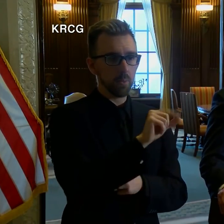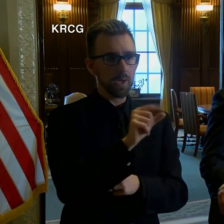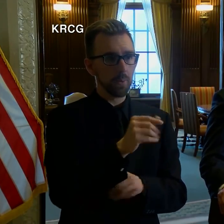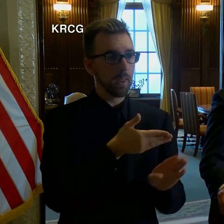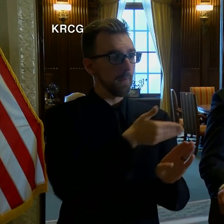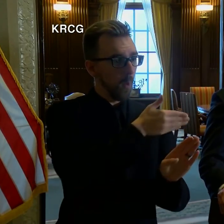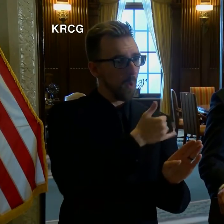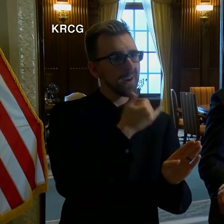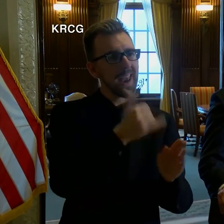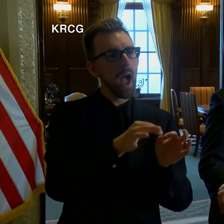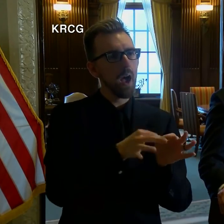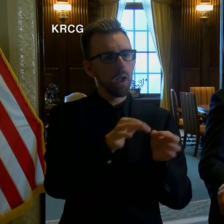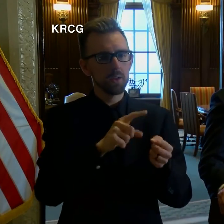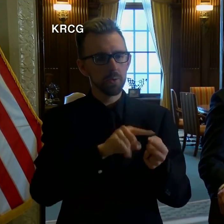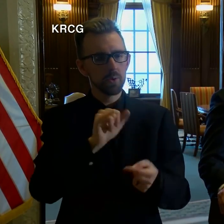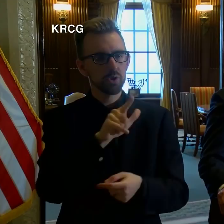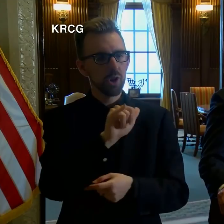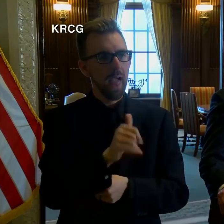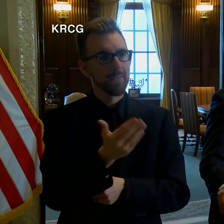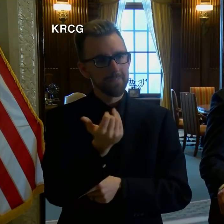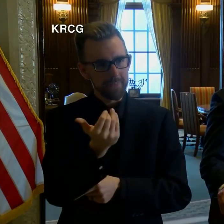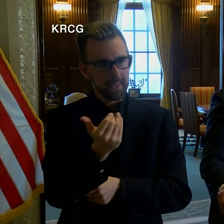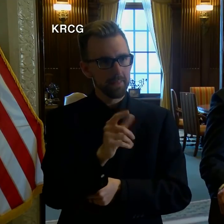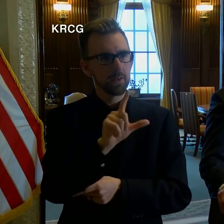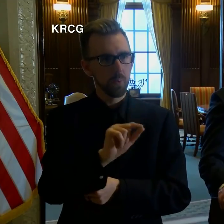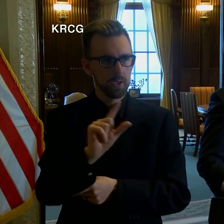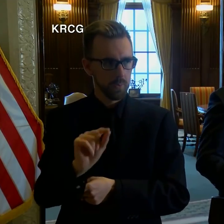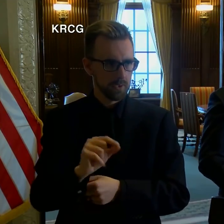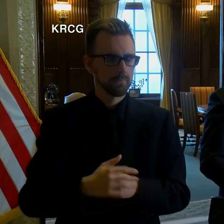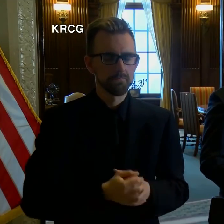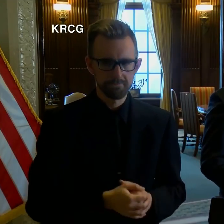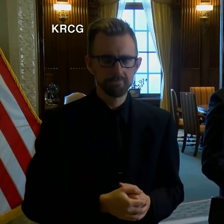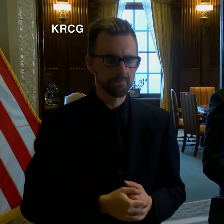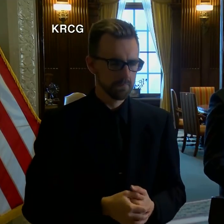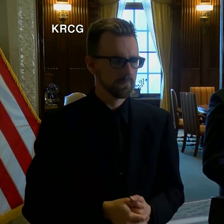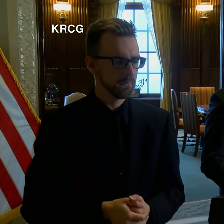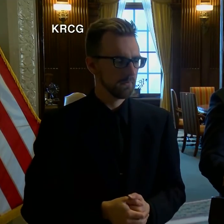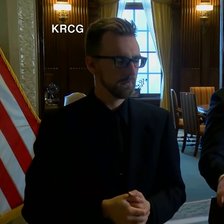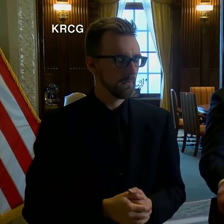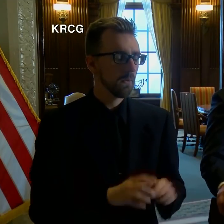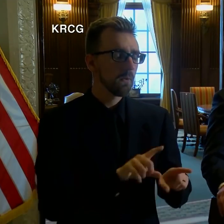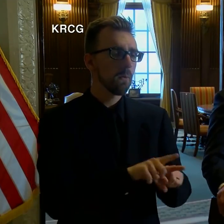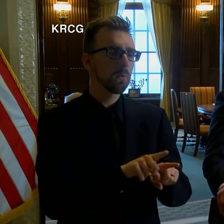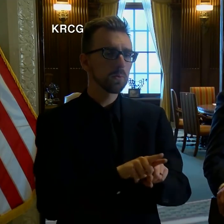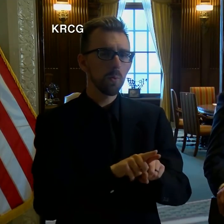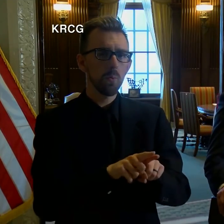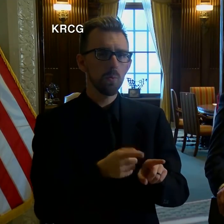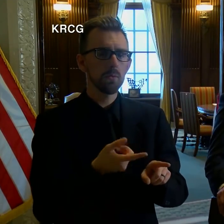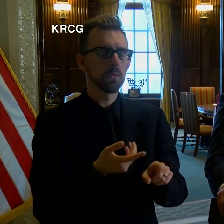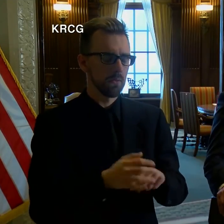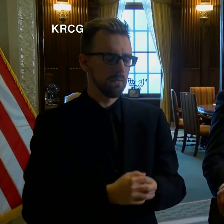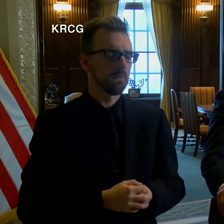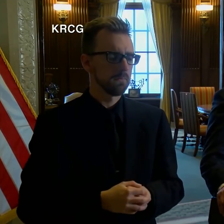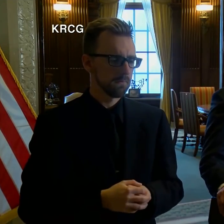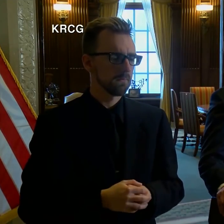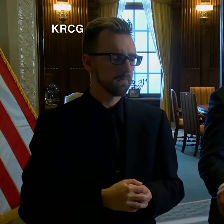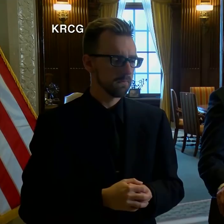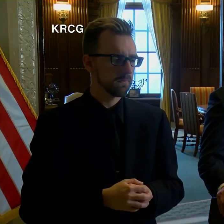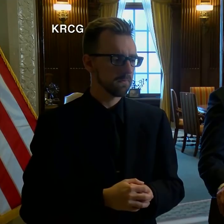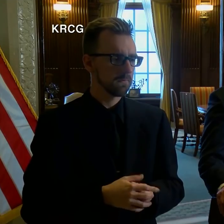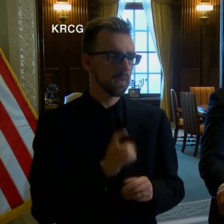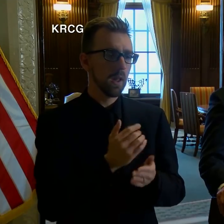to July 15th of 2020. Additionally, income tax payment deadlines for